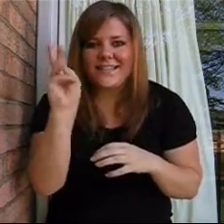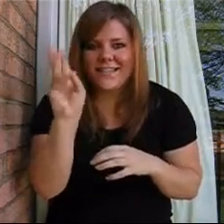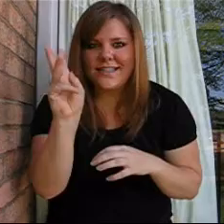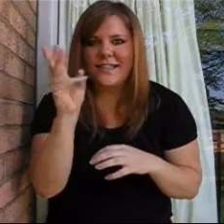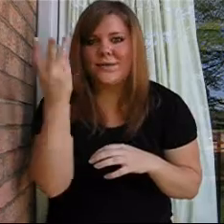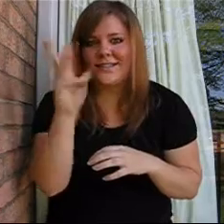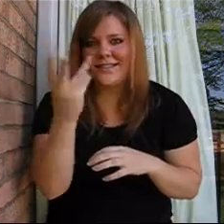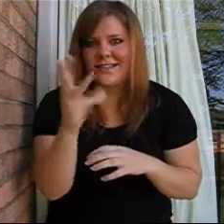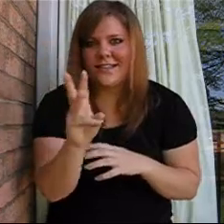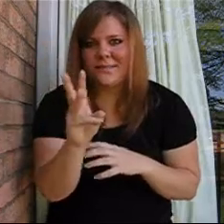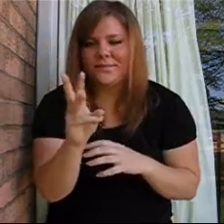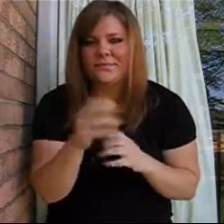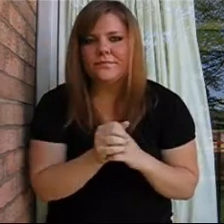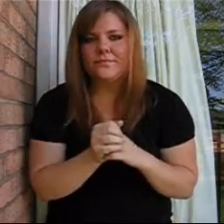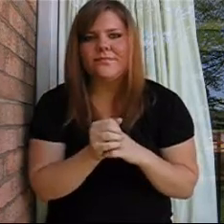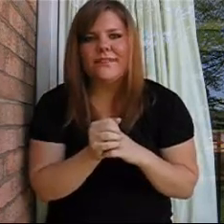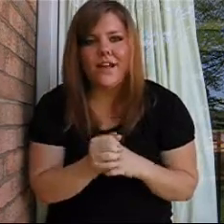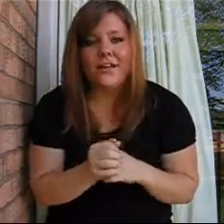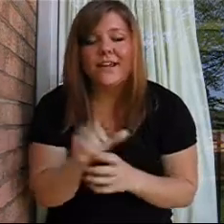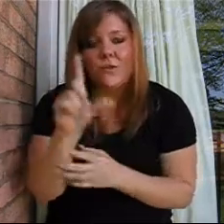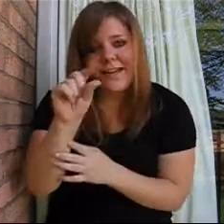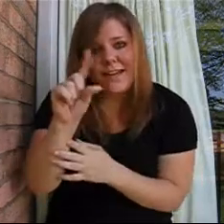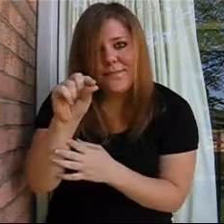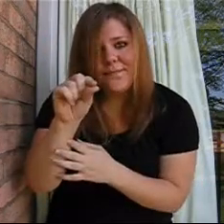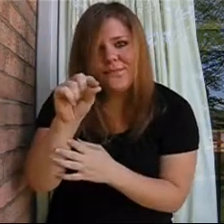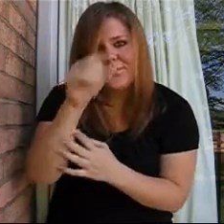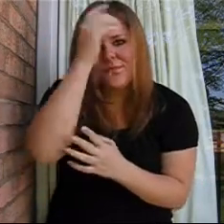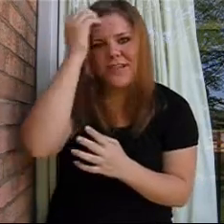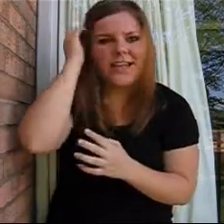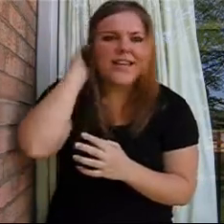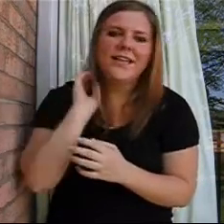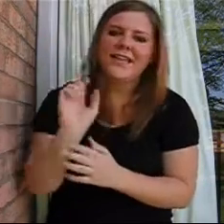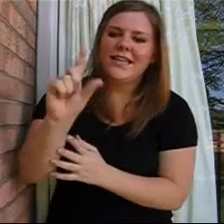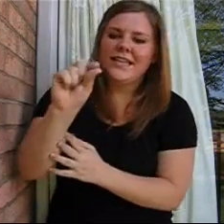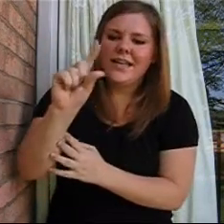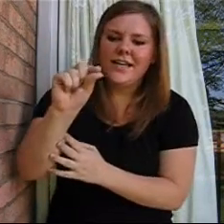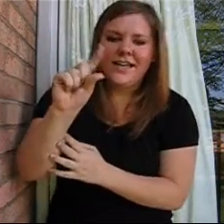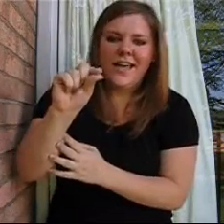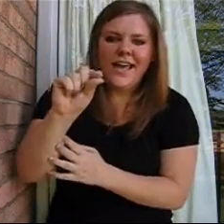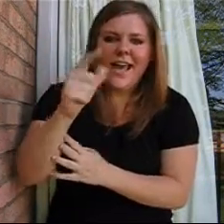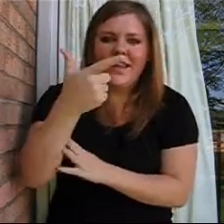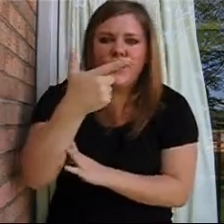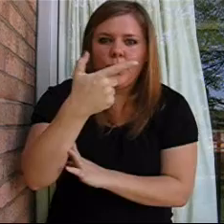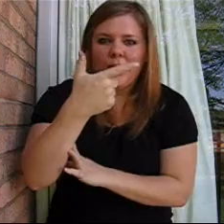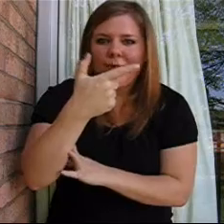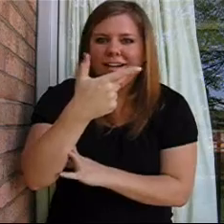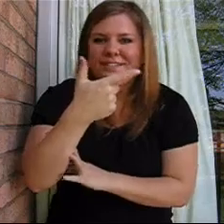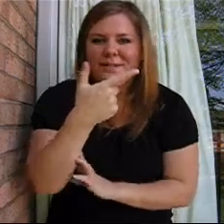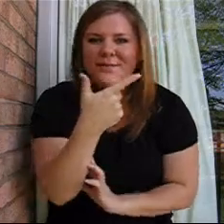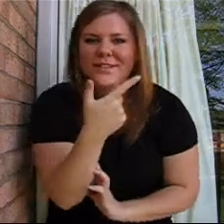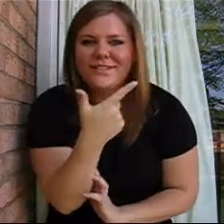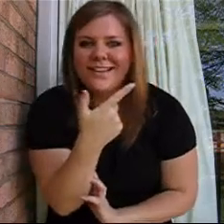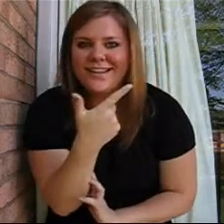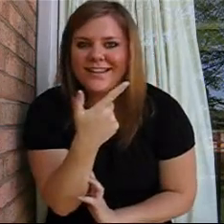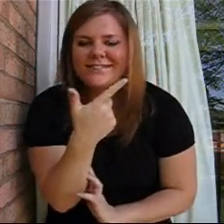16, or 16. Okay, 20, and then 21. 21 looks like a gun.